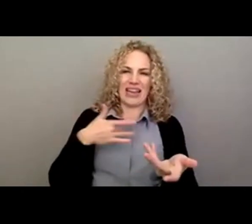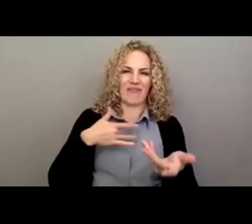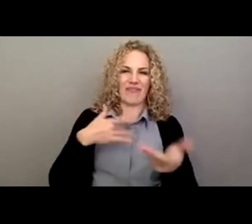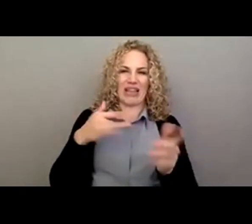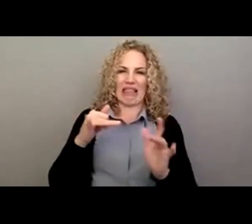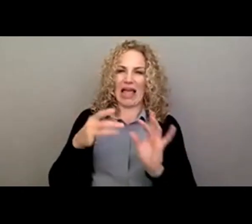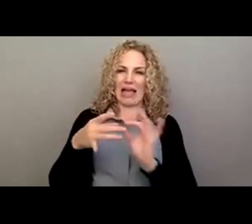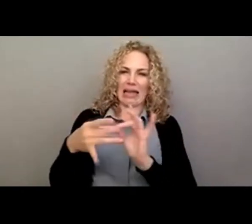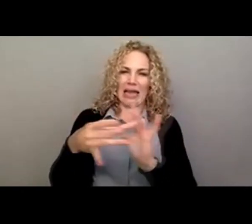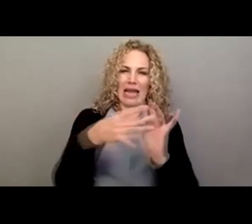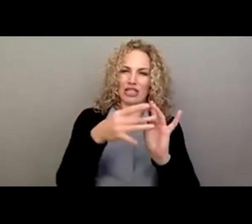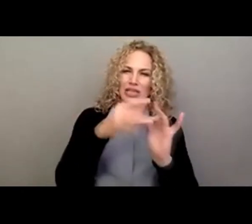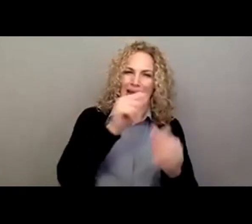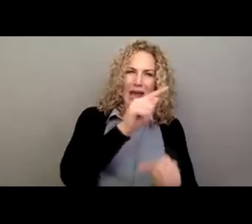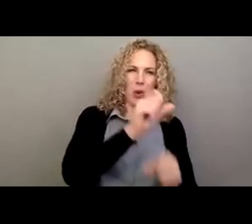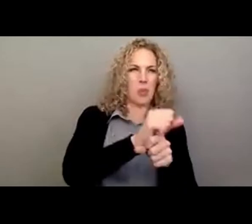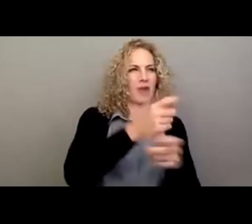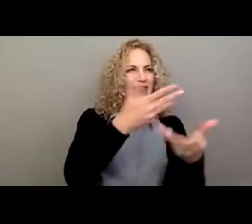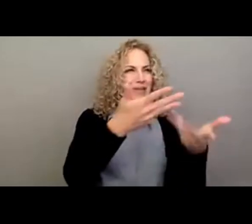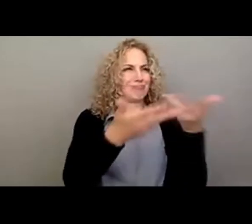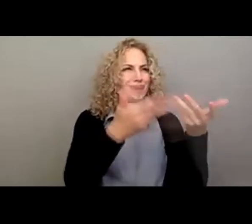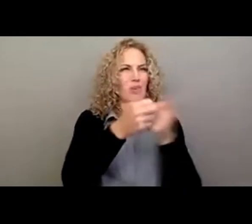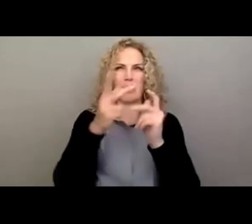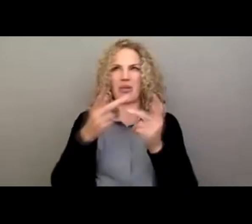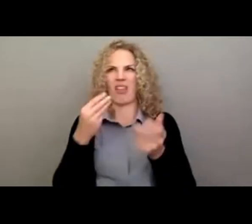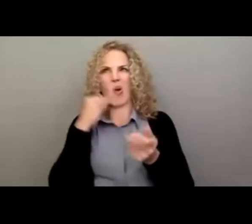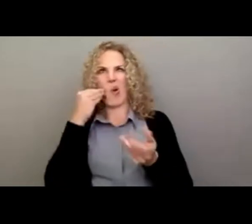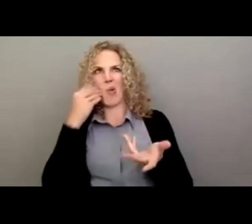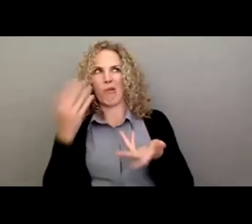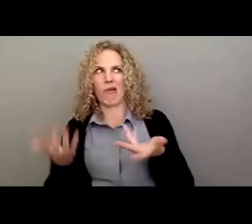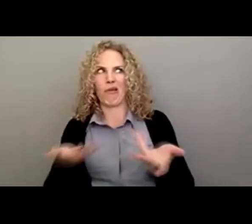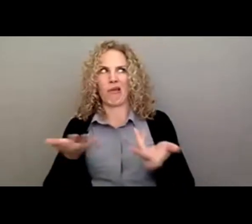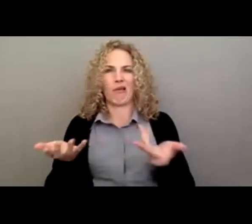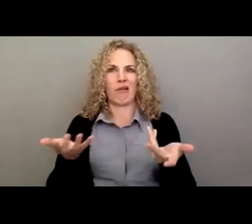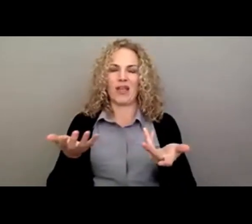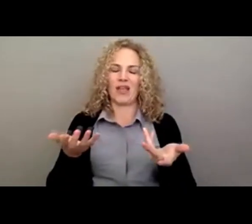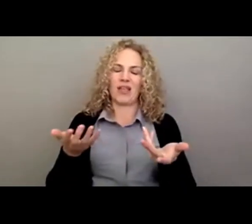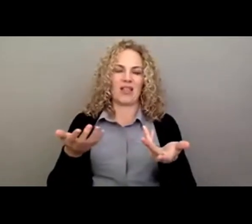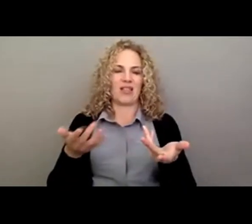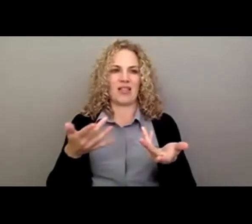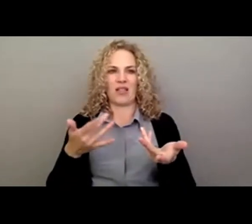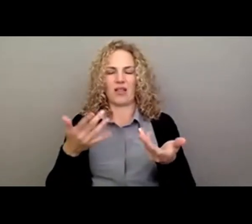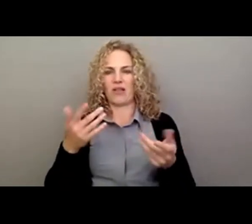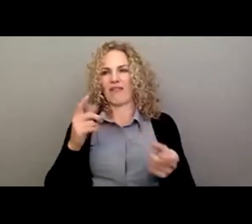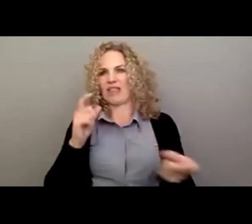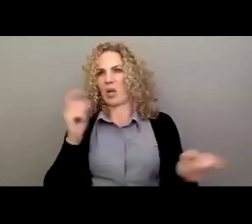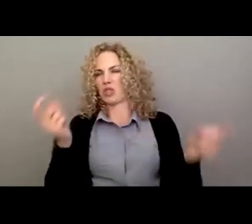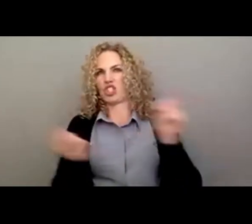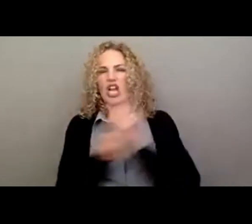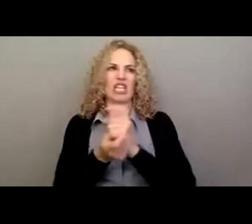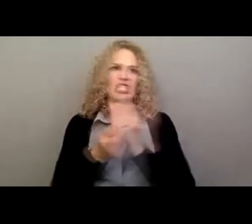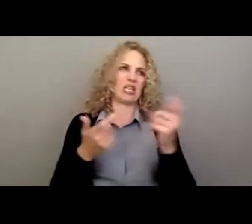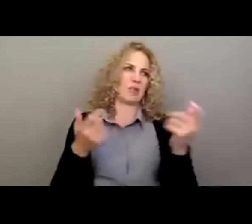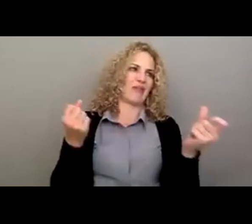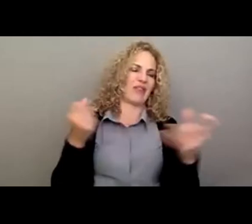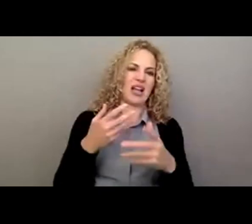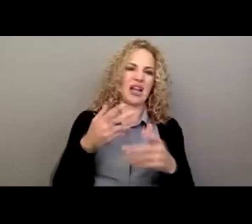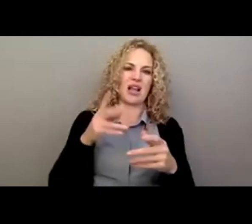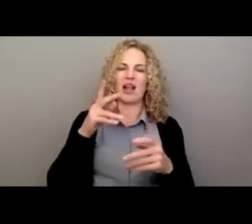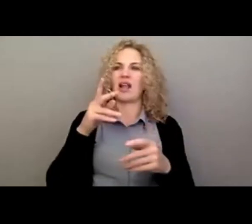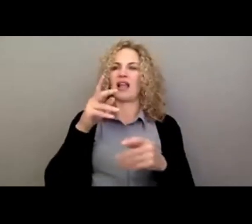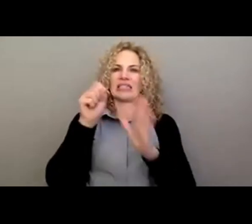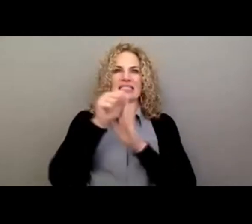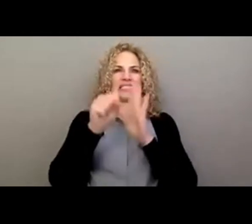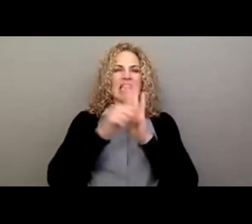as they had before the whole world had changed and they had all kinds of fears. The state was starting to talk about a budget crisis.